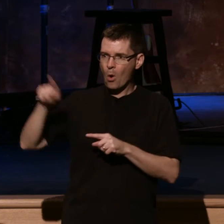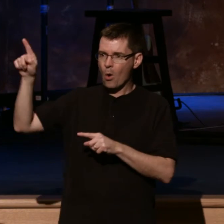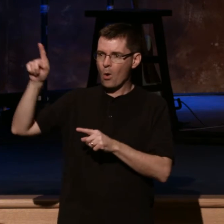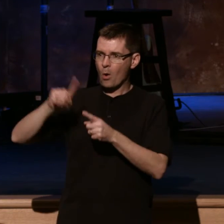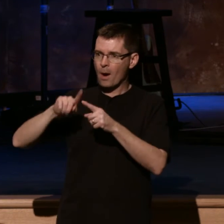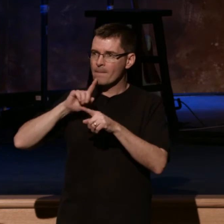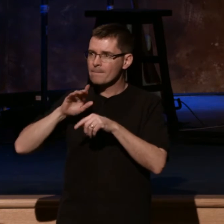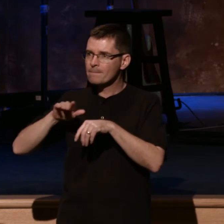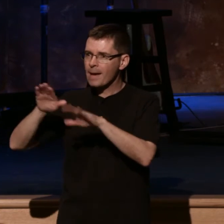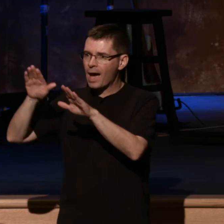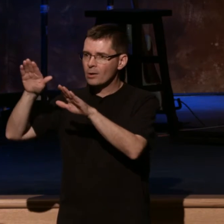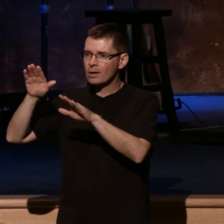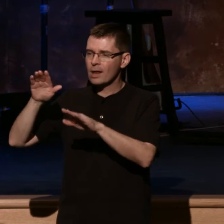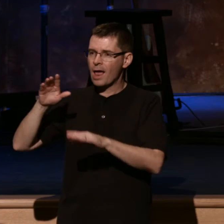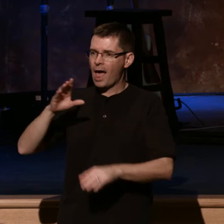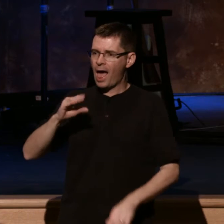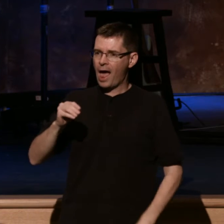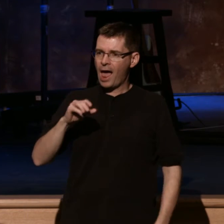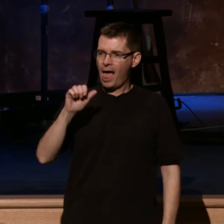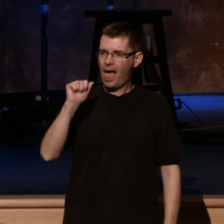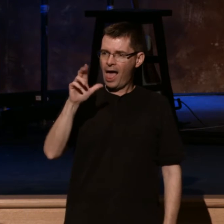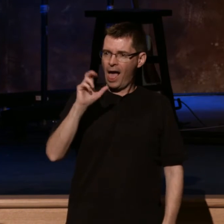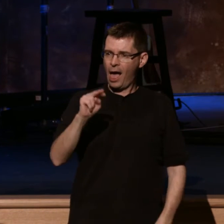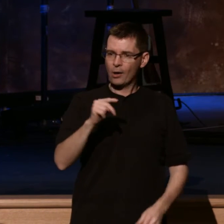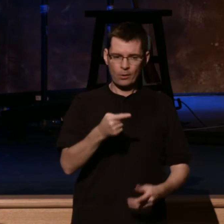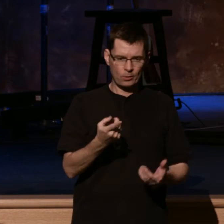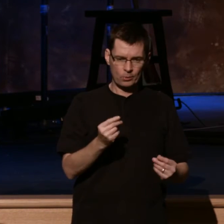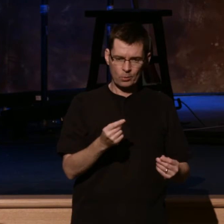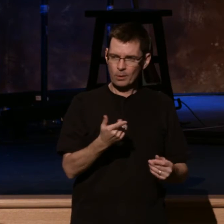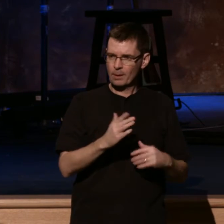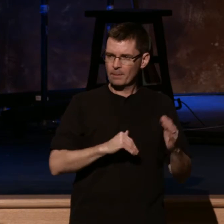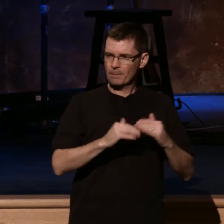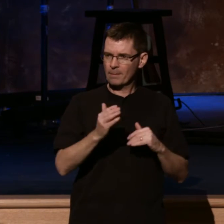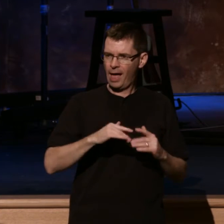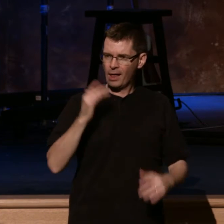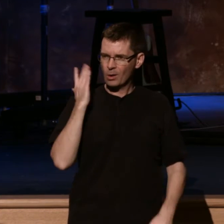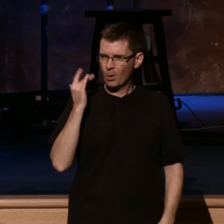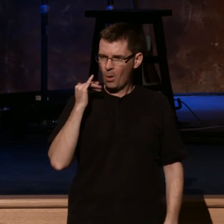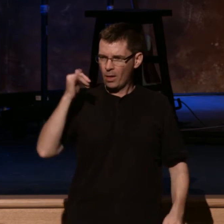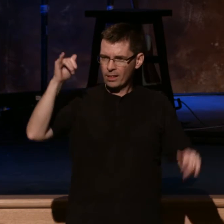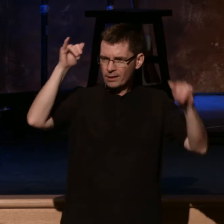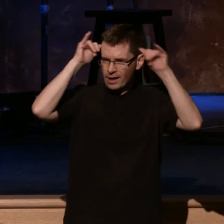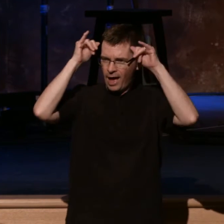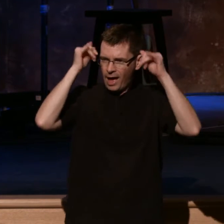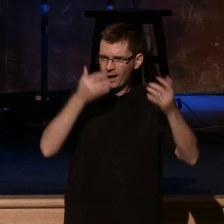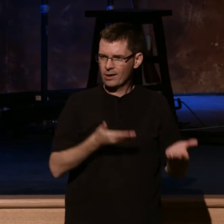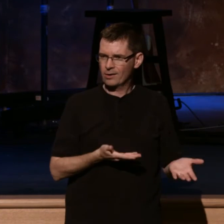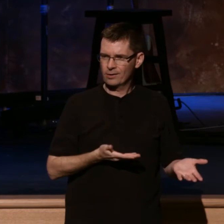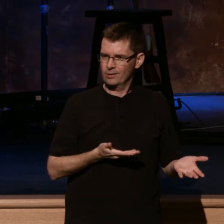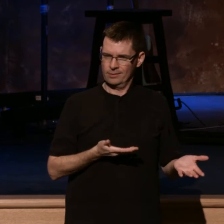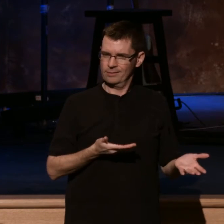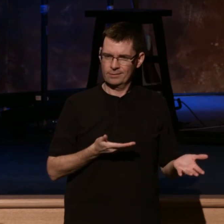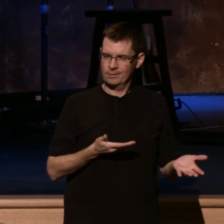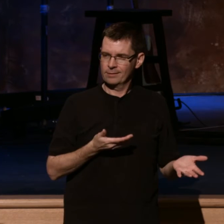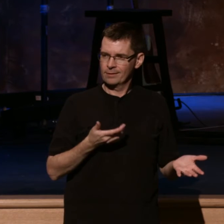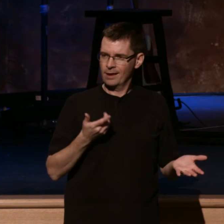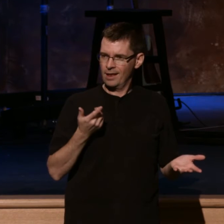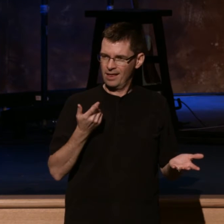calf. And I thought to myself, you know, we're here, we're now, but it's not going to be long before it creeps back in again and we have to be resolved. There